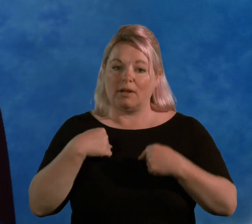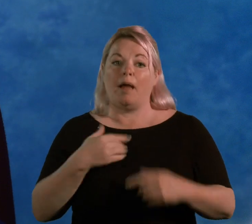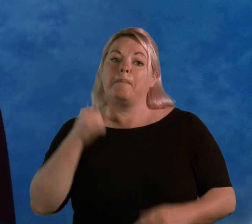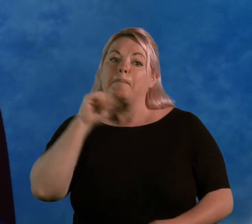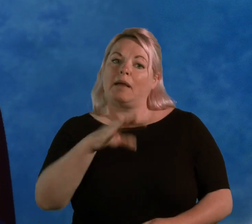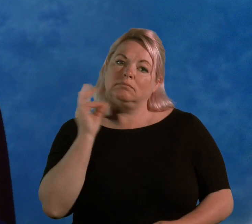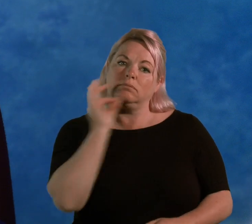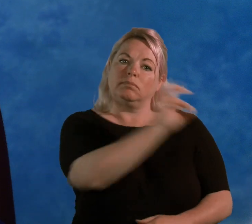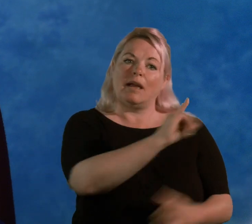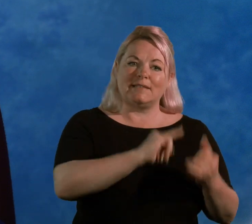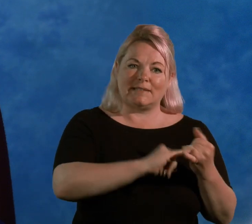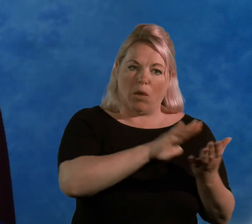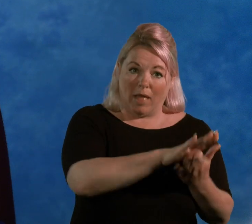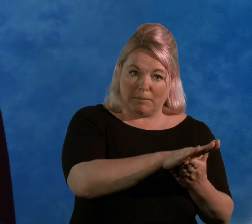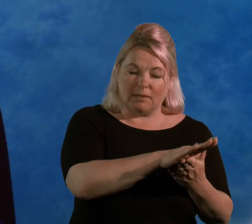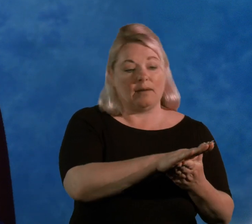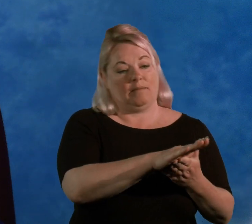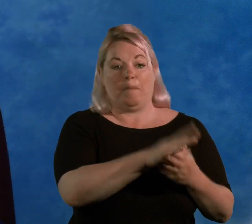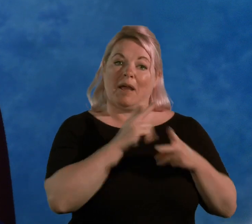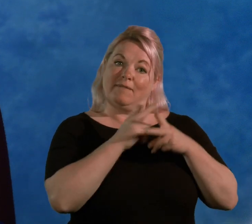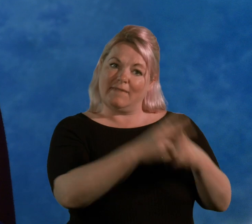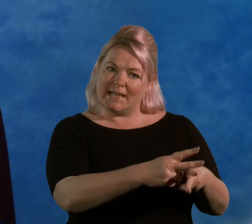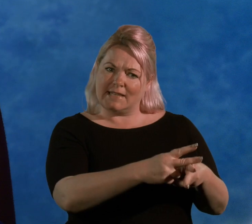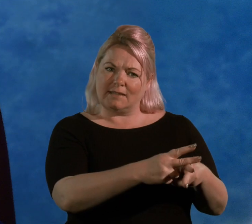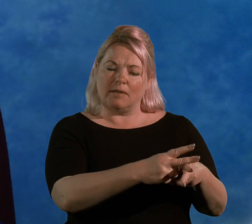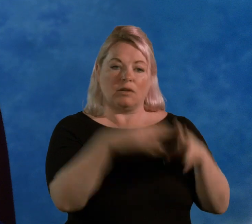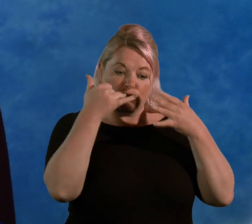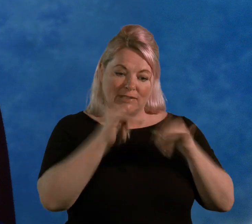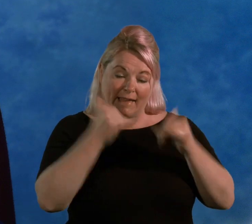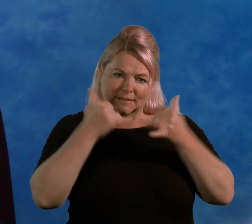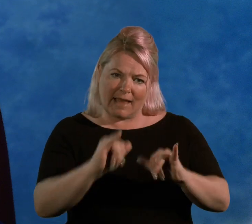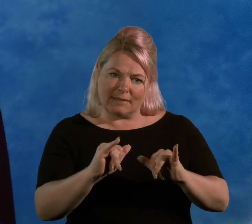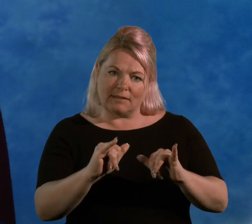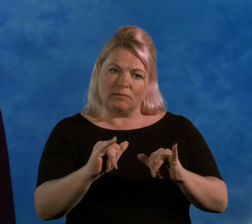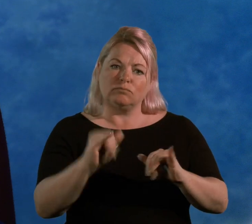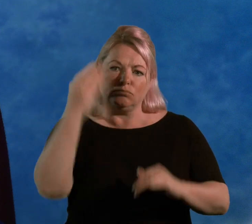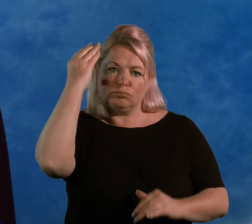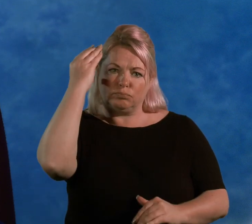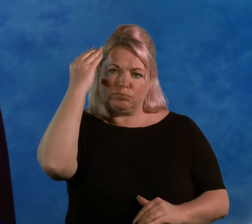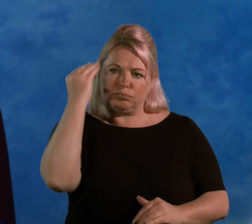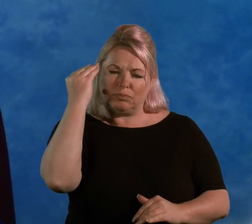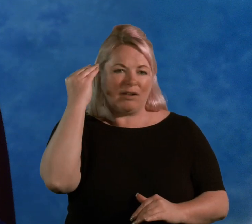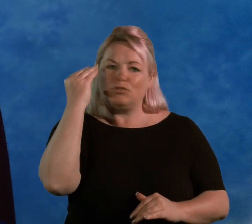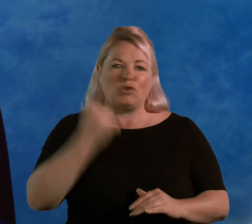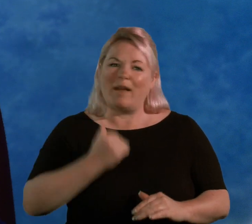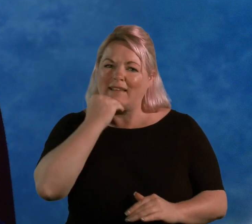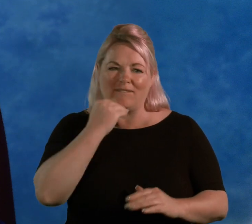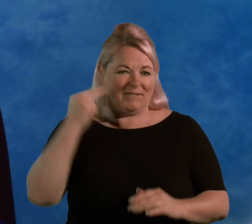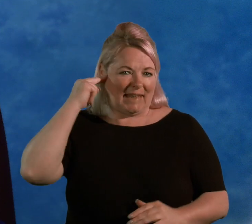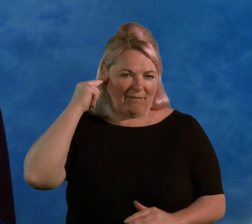I went down to see them, and had the testing, and they said my hearing was too good. But if it